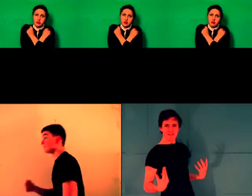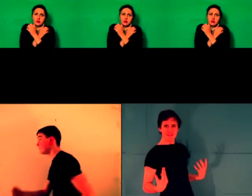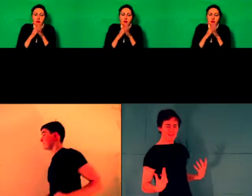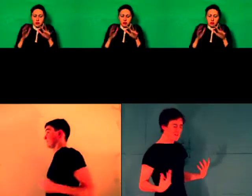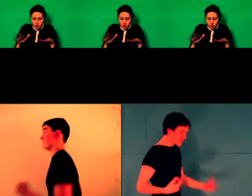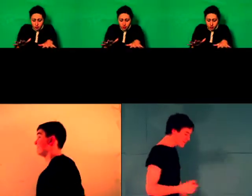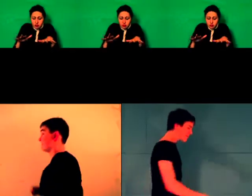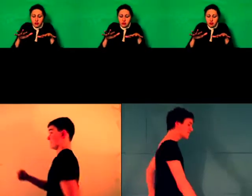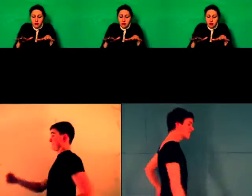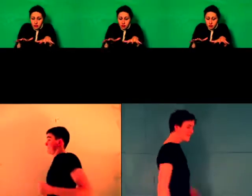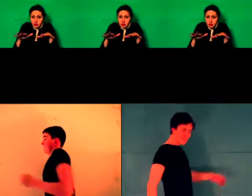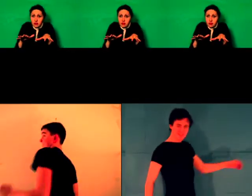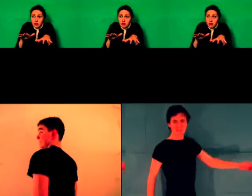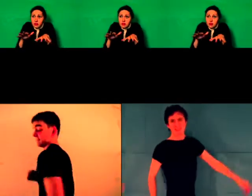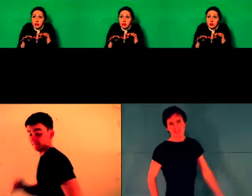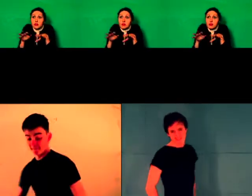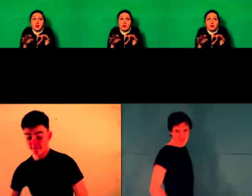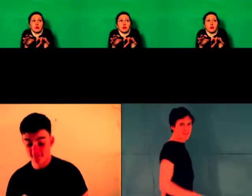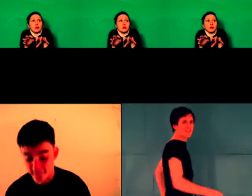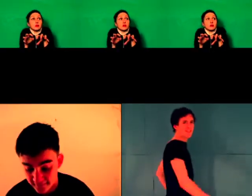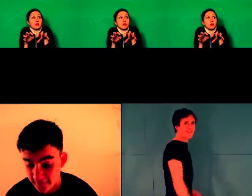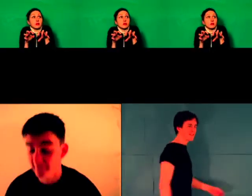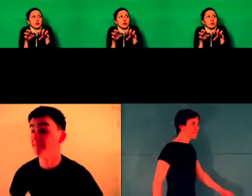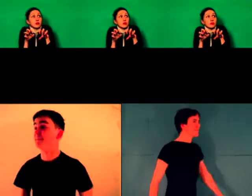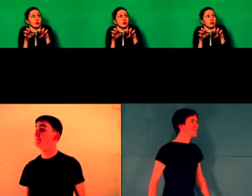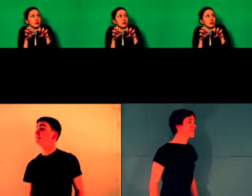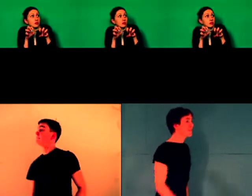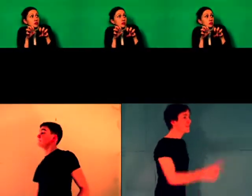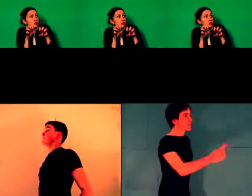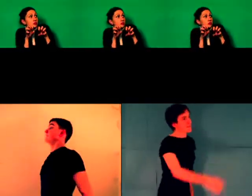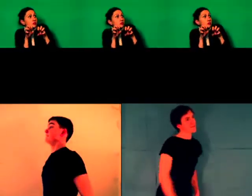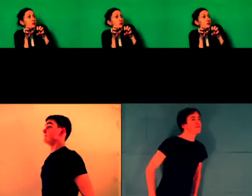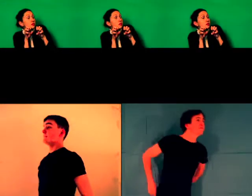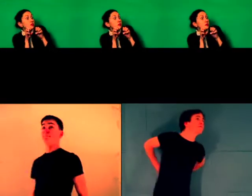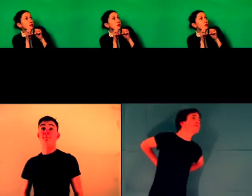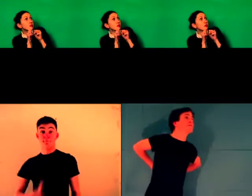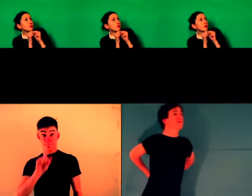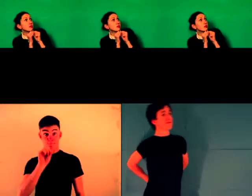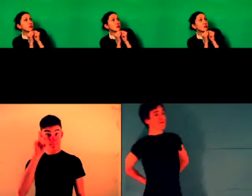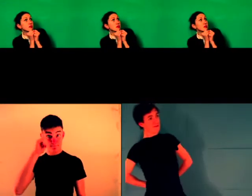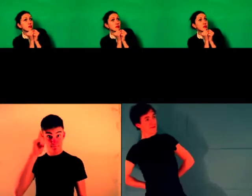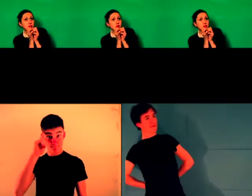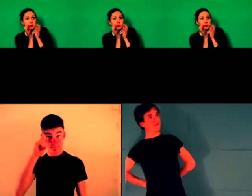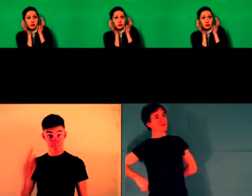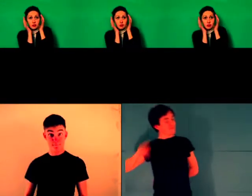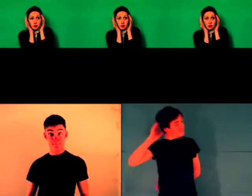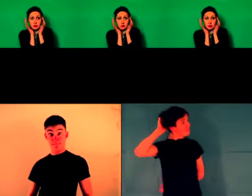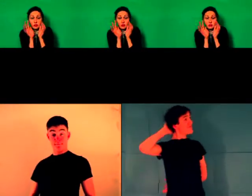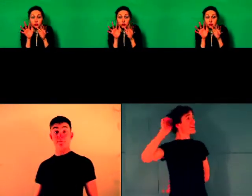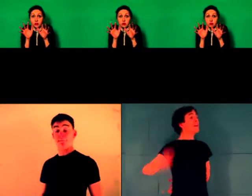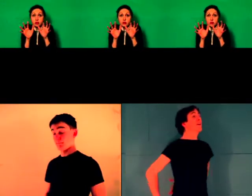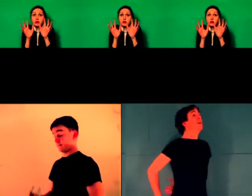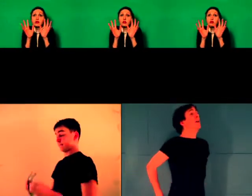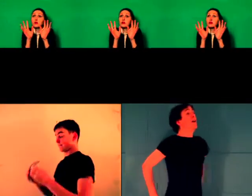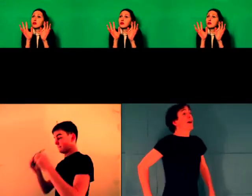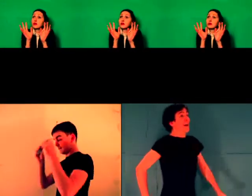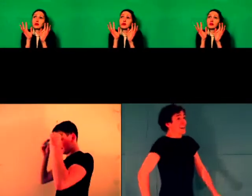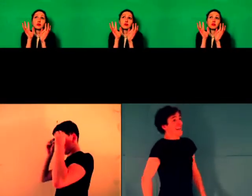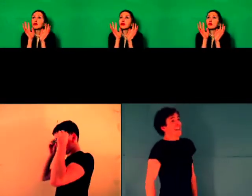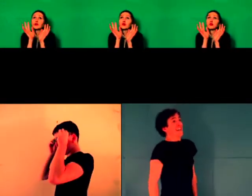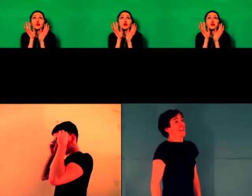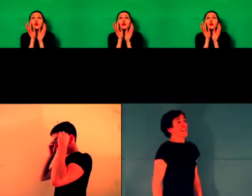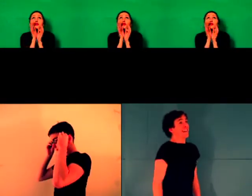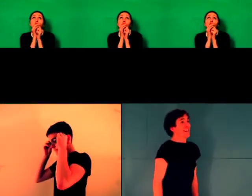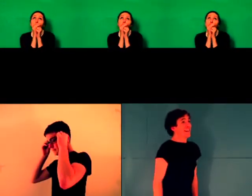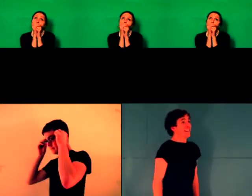I'm walking down the school corridor. I saw the head of sixth form walking towards me. I had a thought. Sir, can I just have a very, very